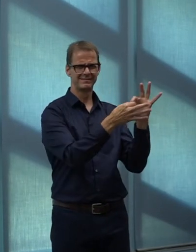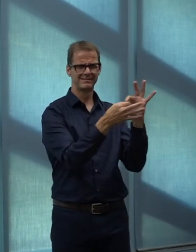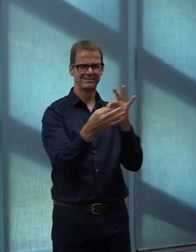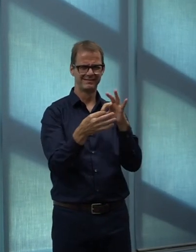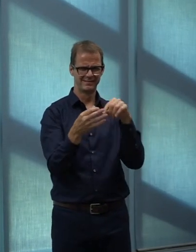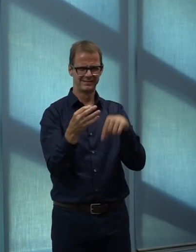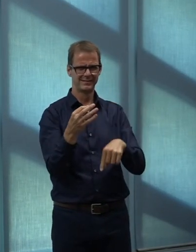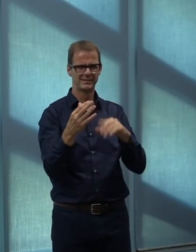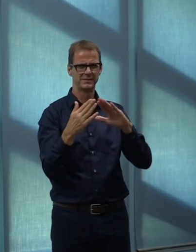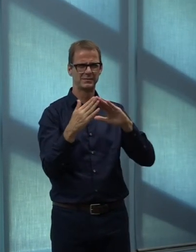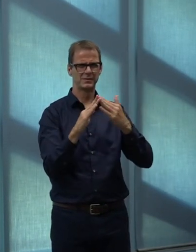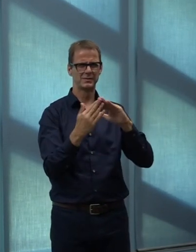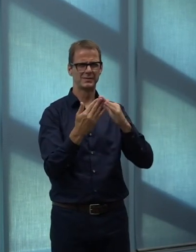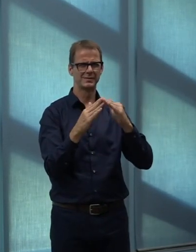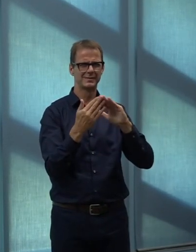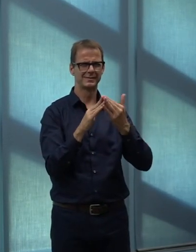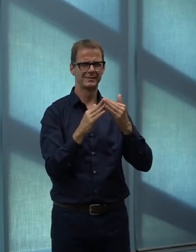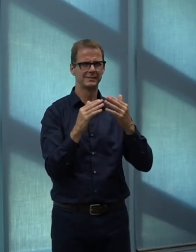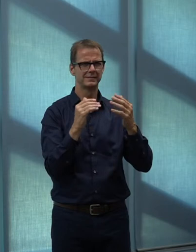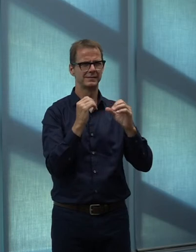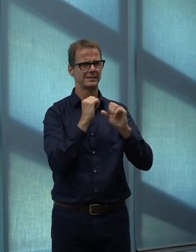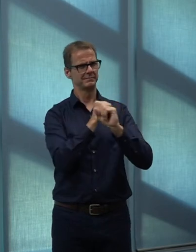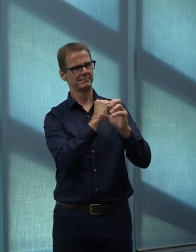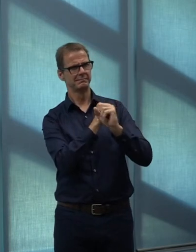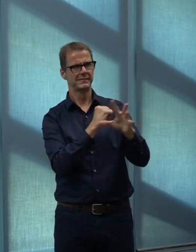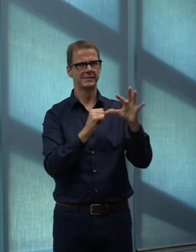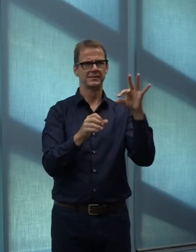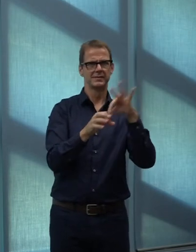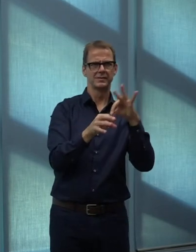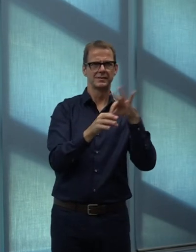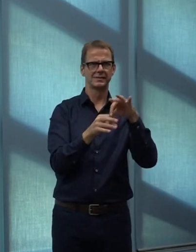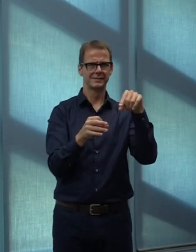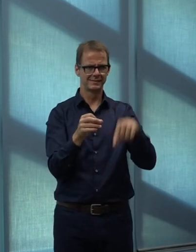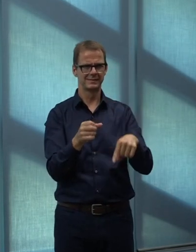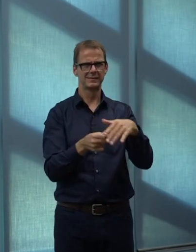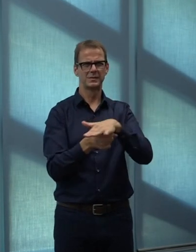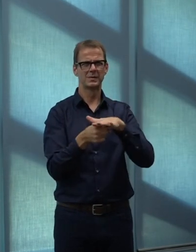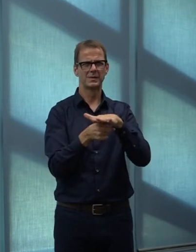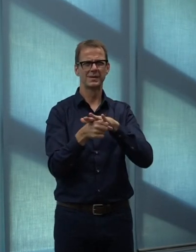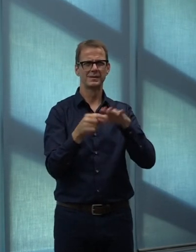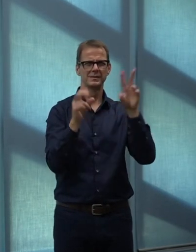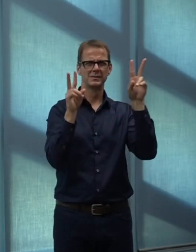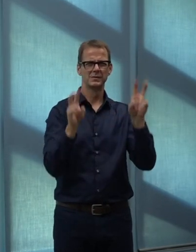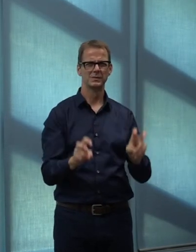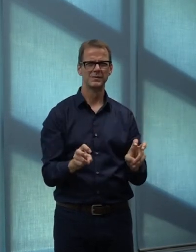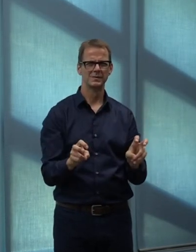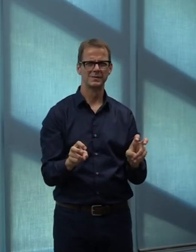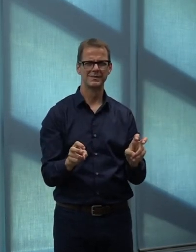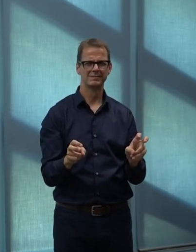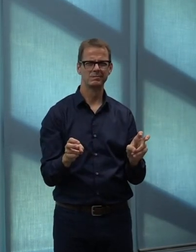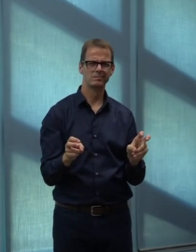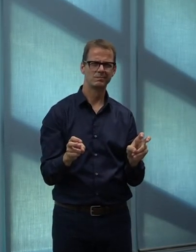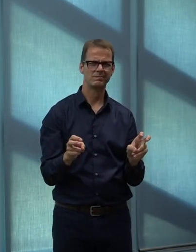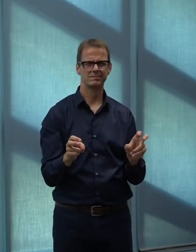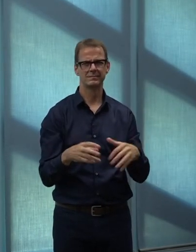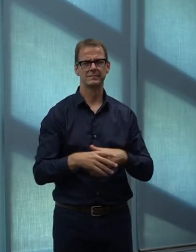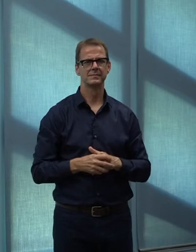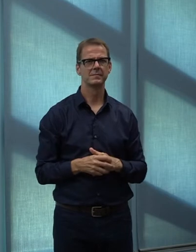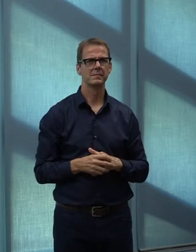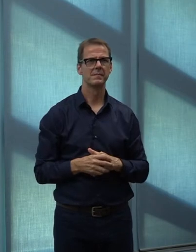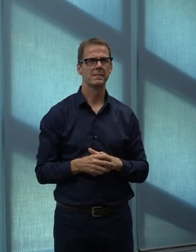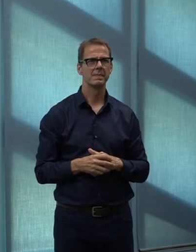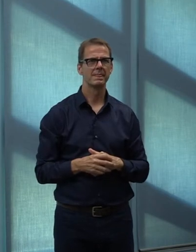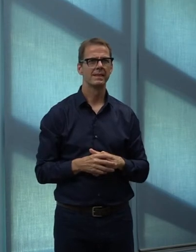are consistent with Alberta urban municipalities overwhelming position in a meeting we held last week where